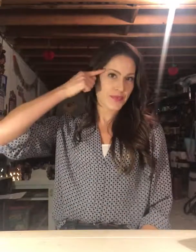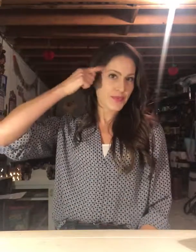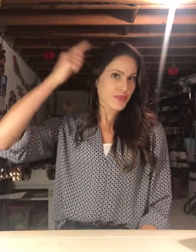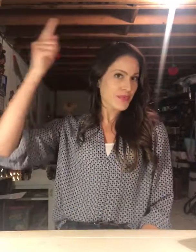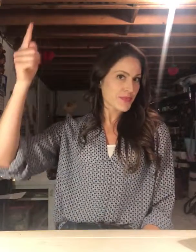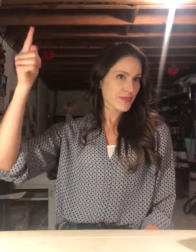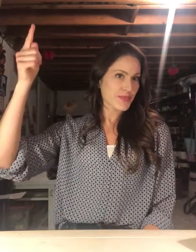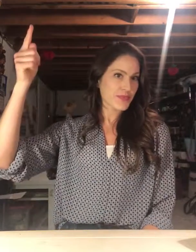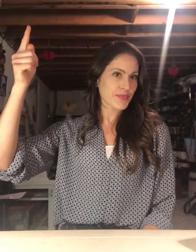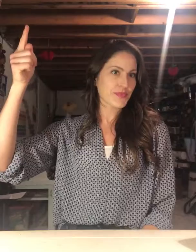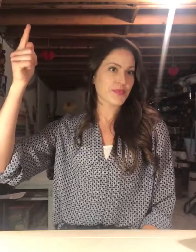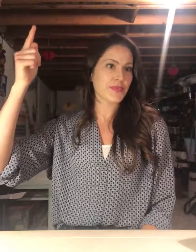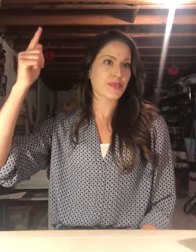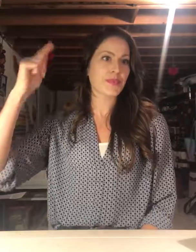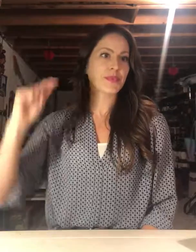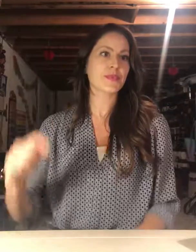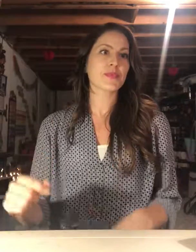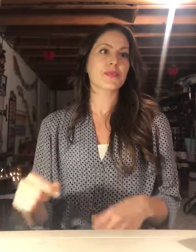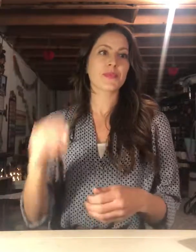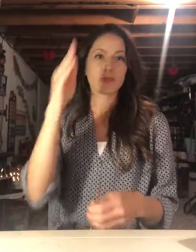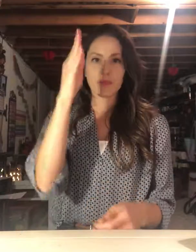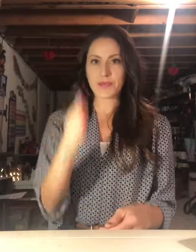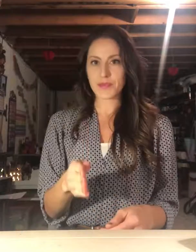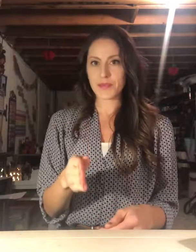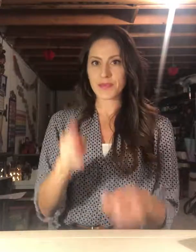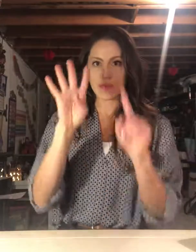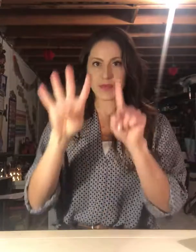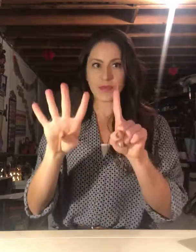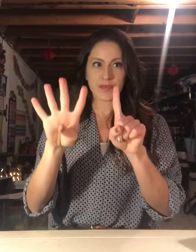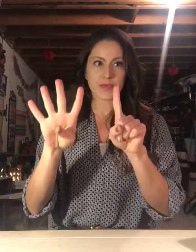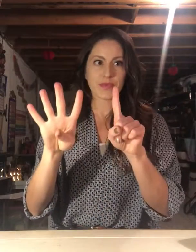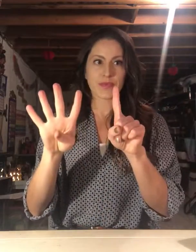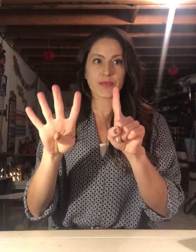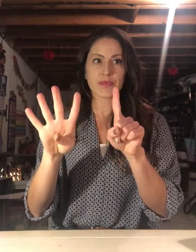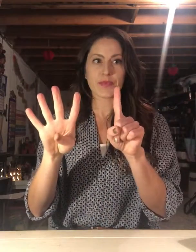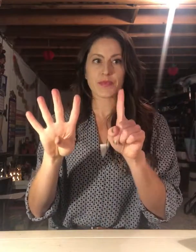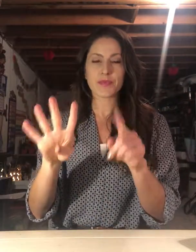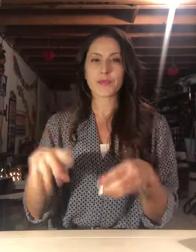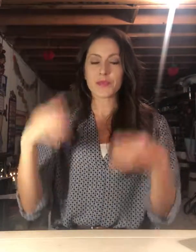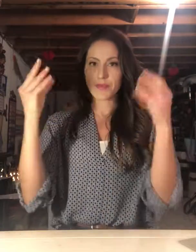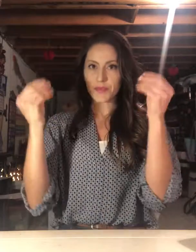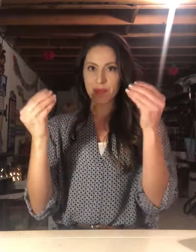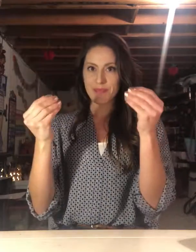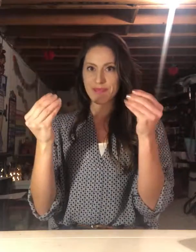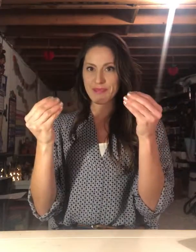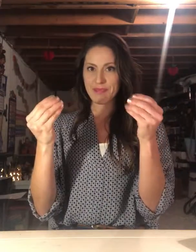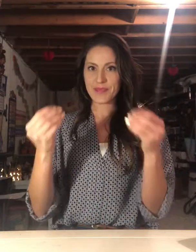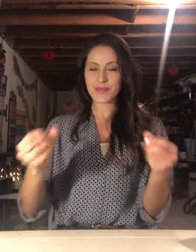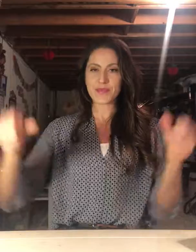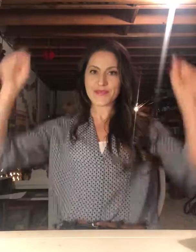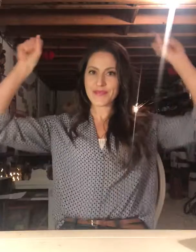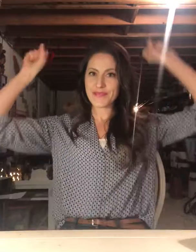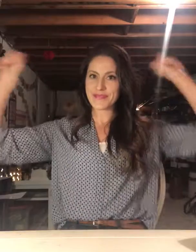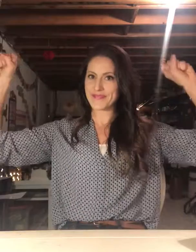learning. By the mid-1400s, the wealthy and